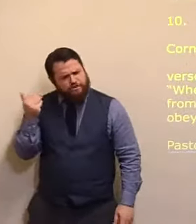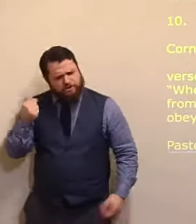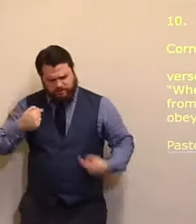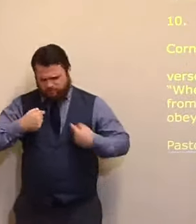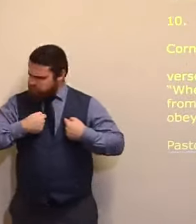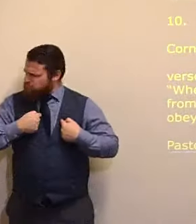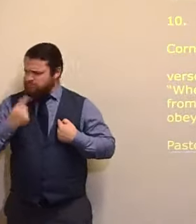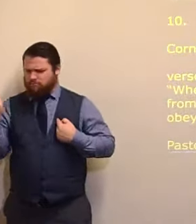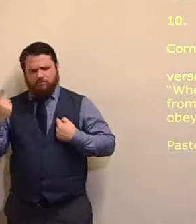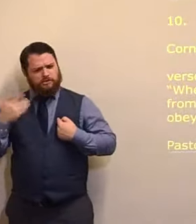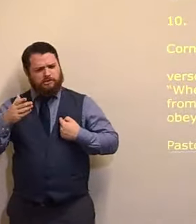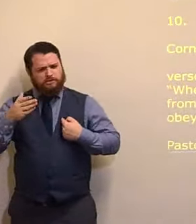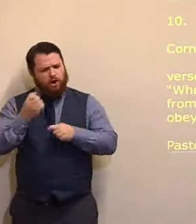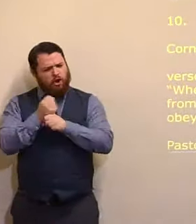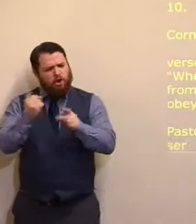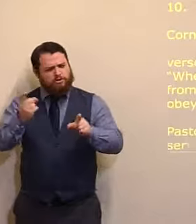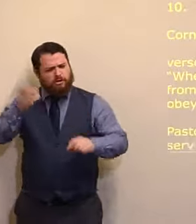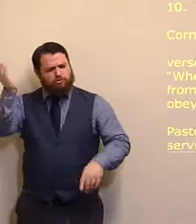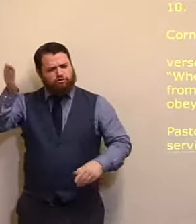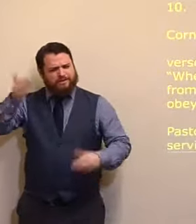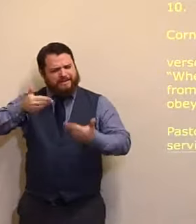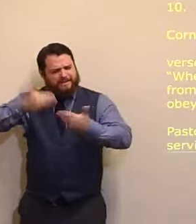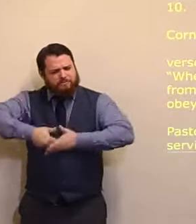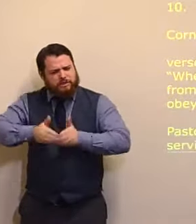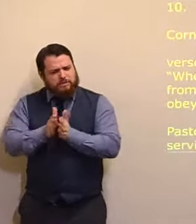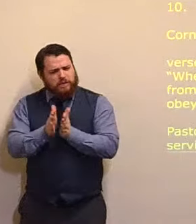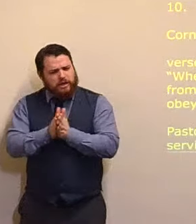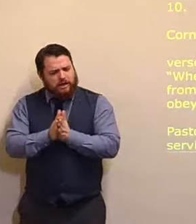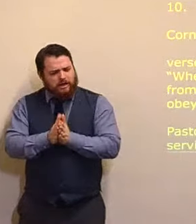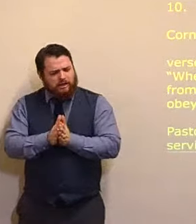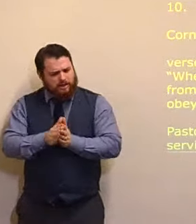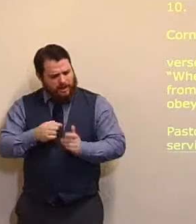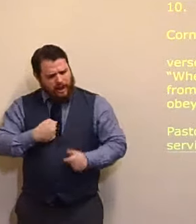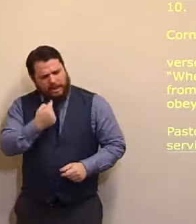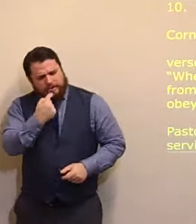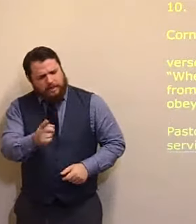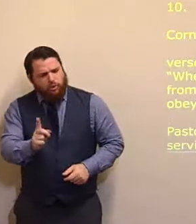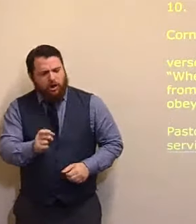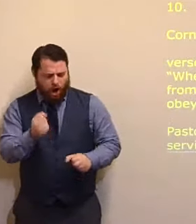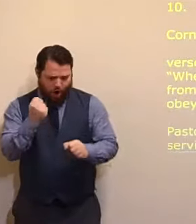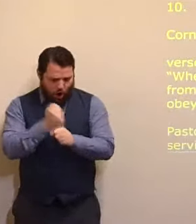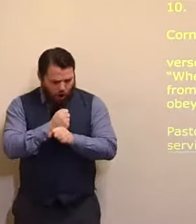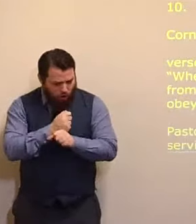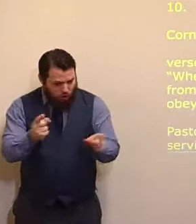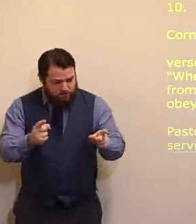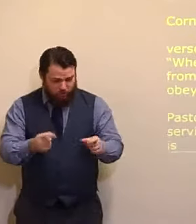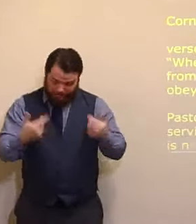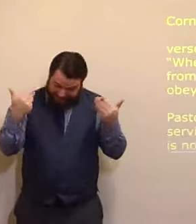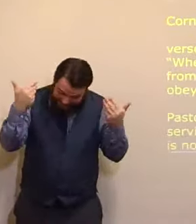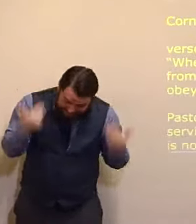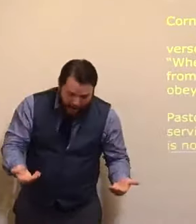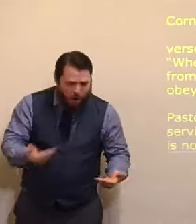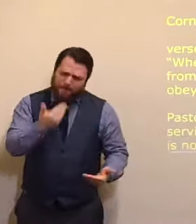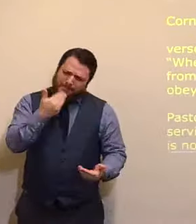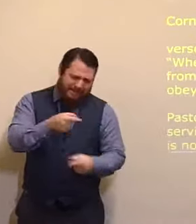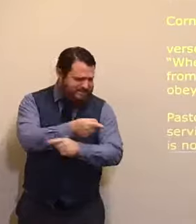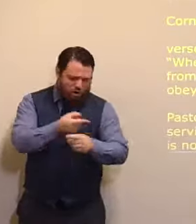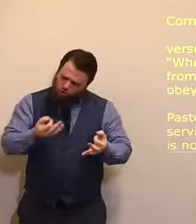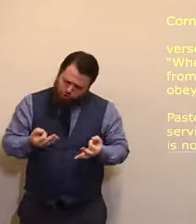saying, my dear friends, the gospel is now. Don't delay. don't do anything, until